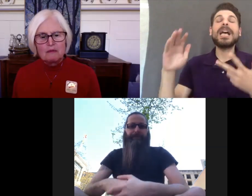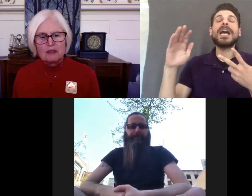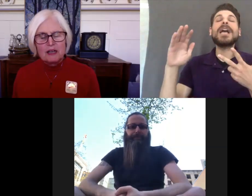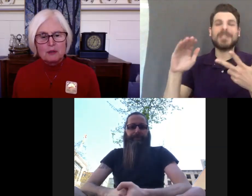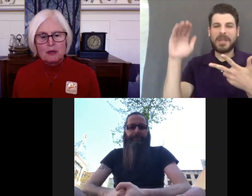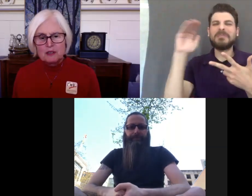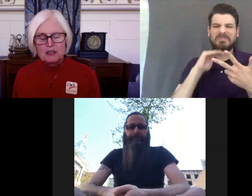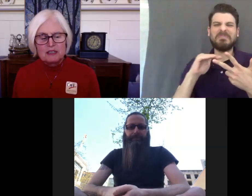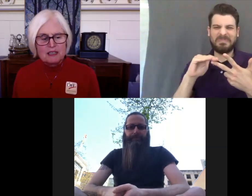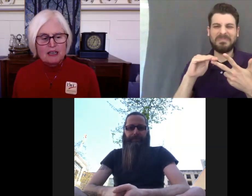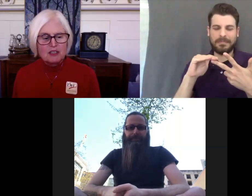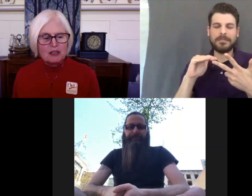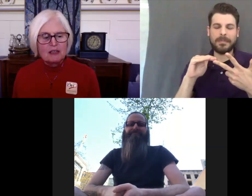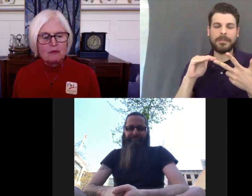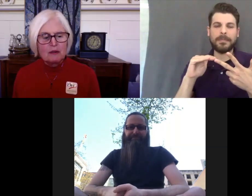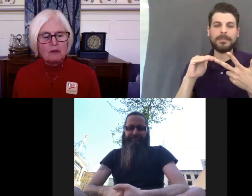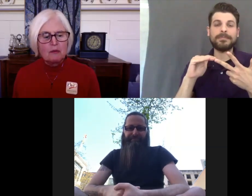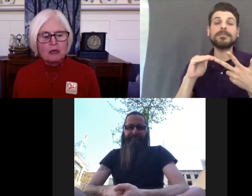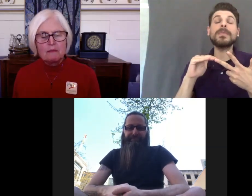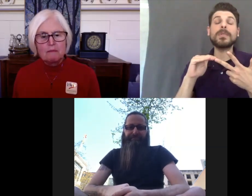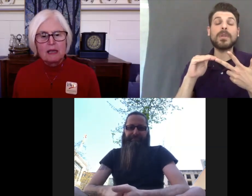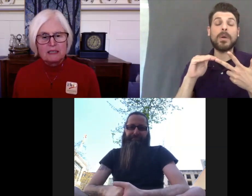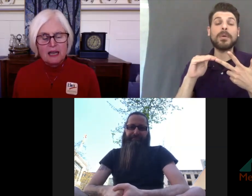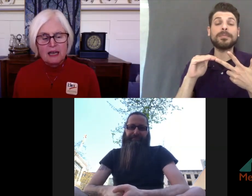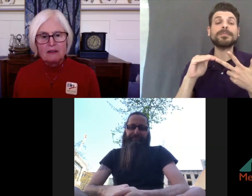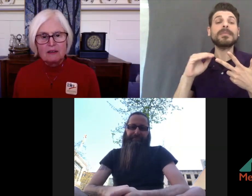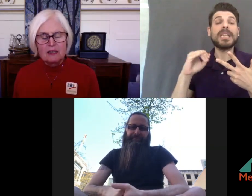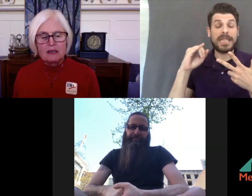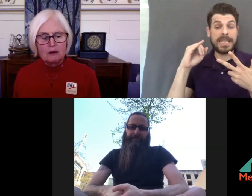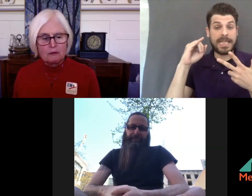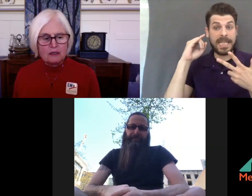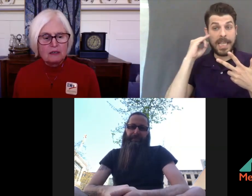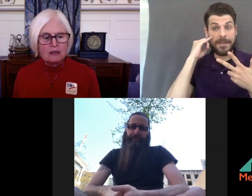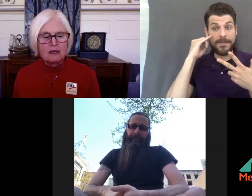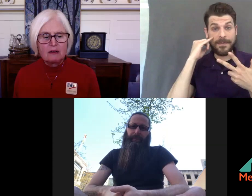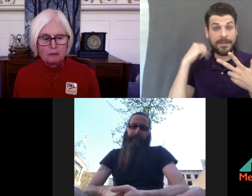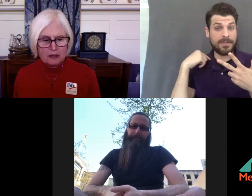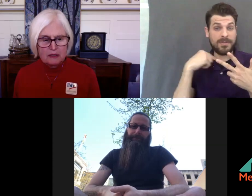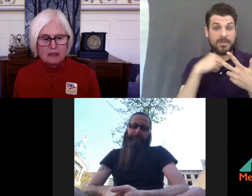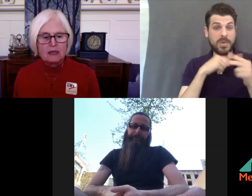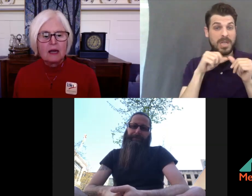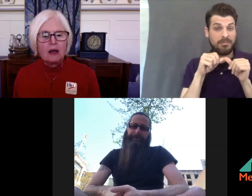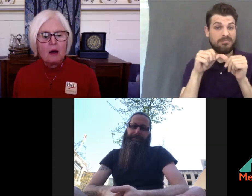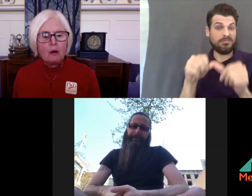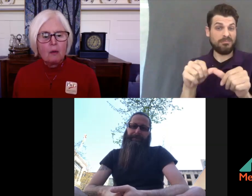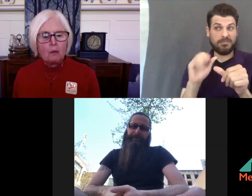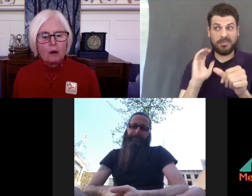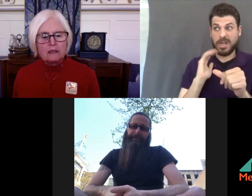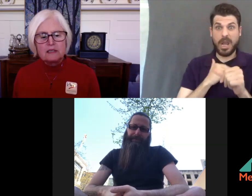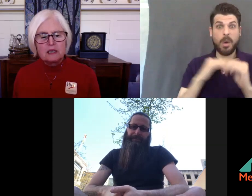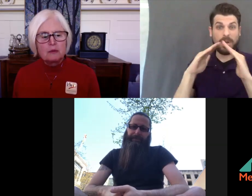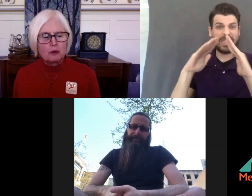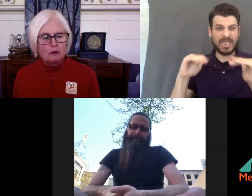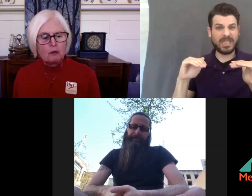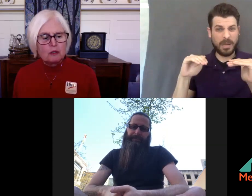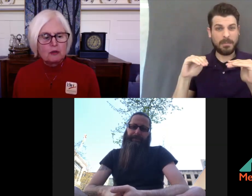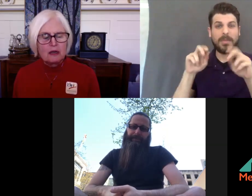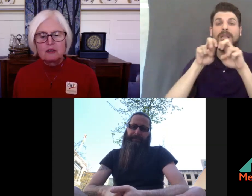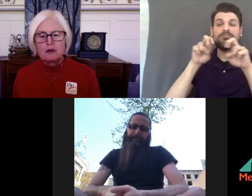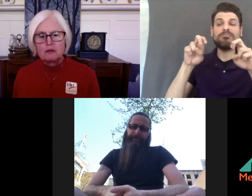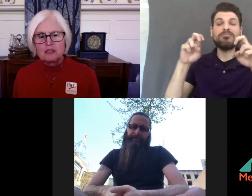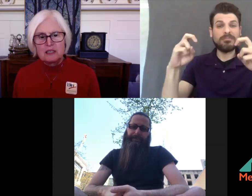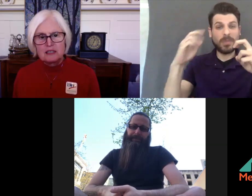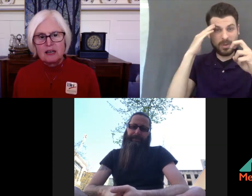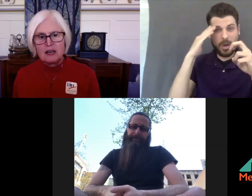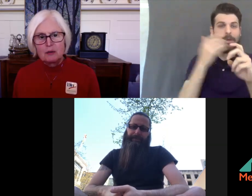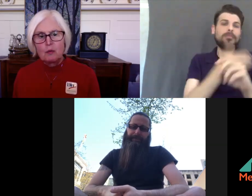The next question is actually, if we maintain the current government, what city bureau would